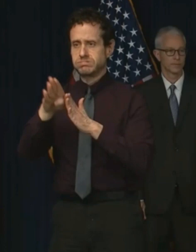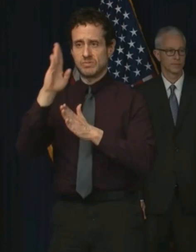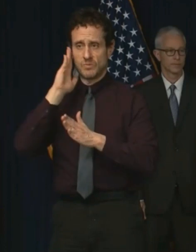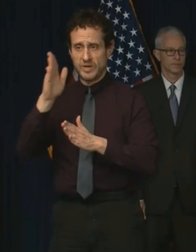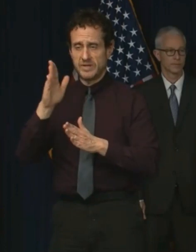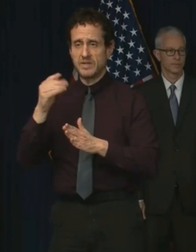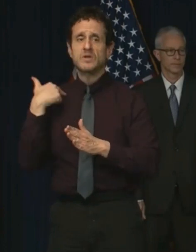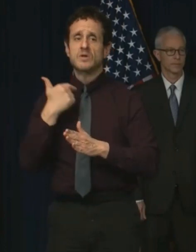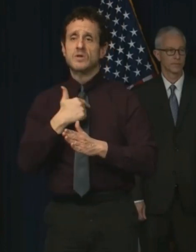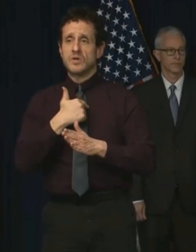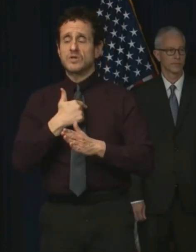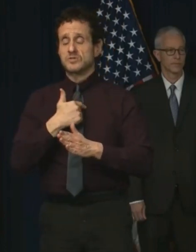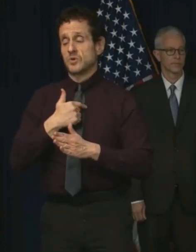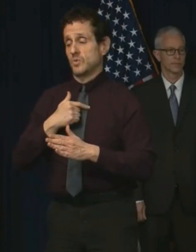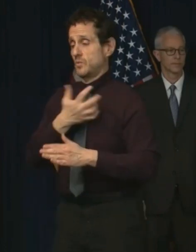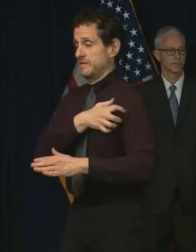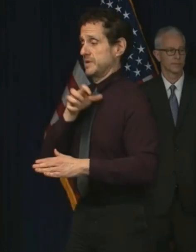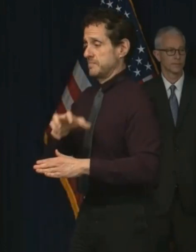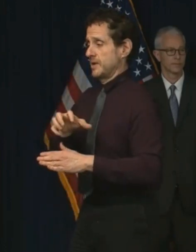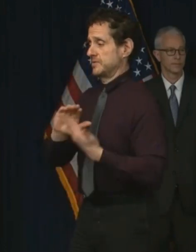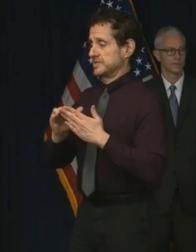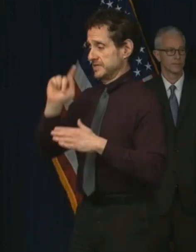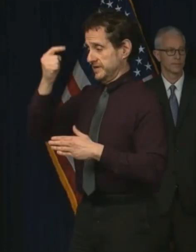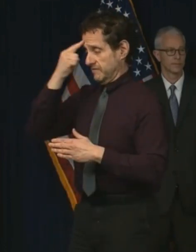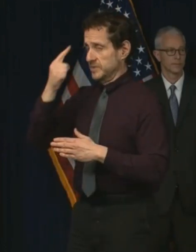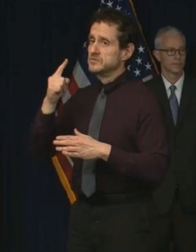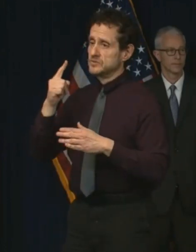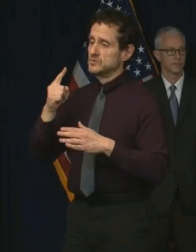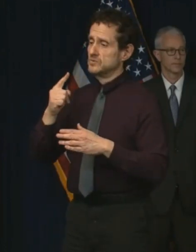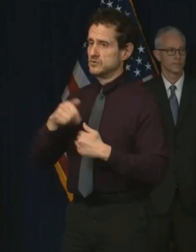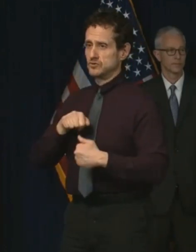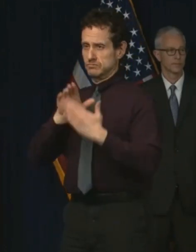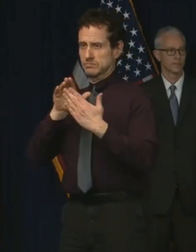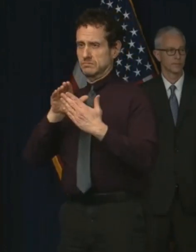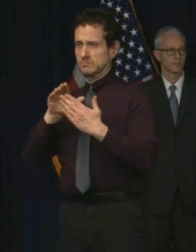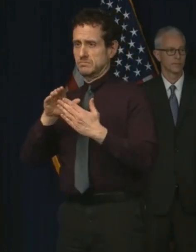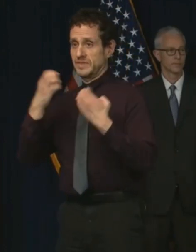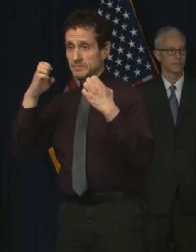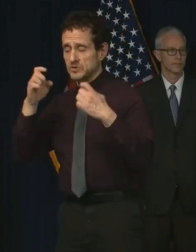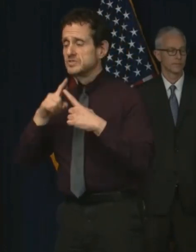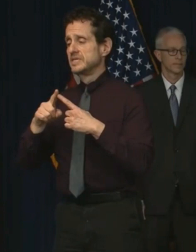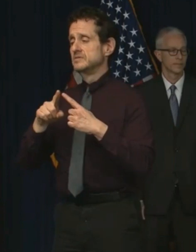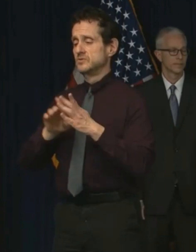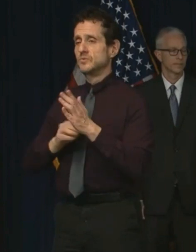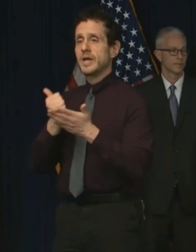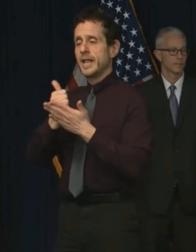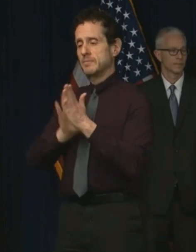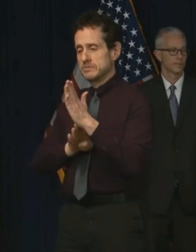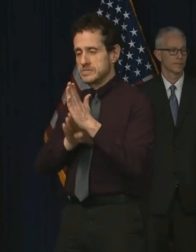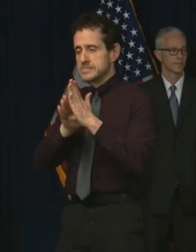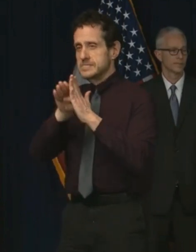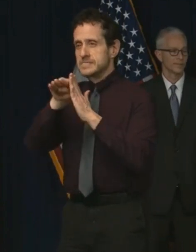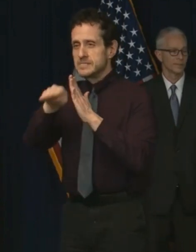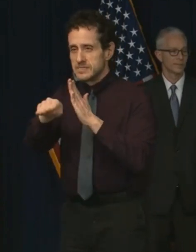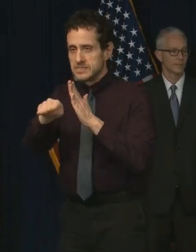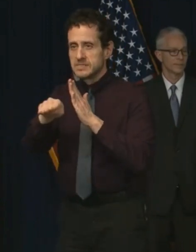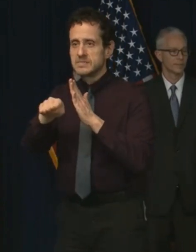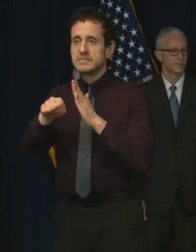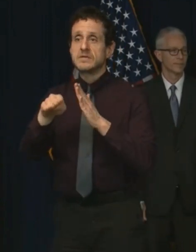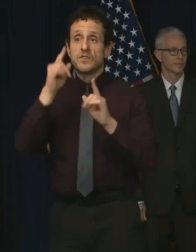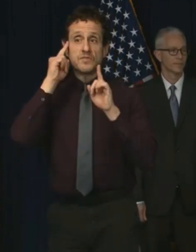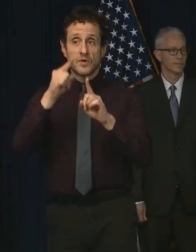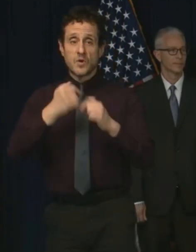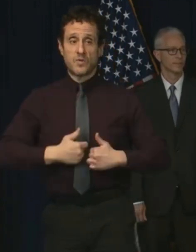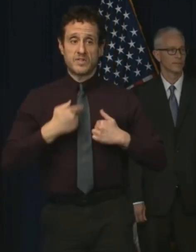government to stay ahead of this crisis to flatten the curve and to save lives. Earlier today, I joined with